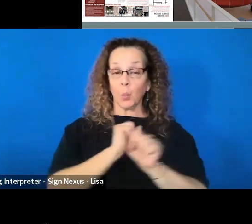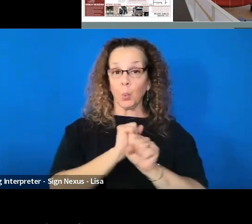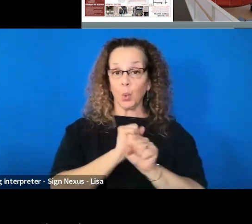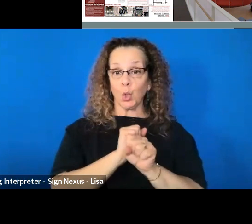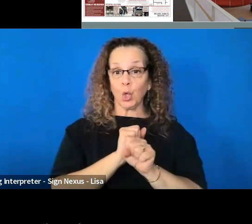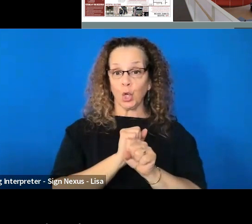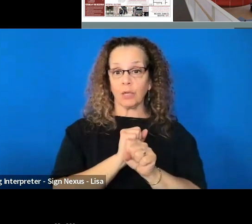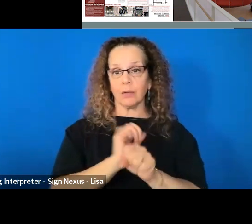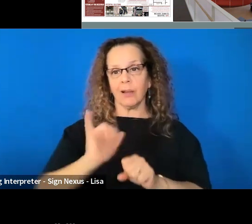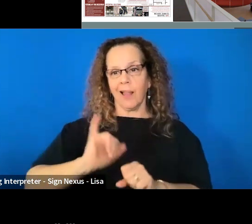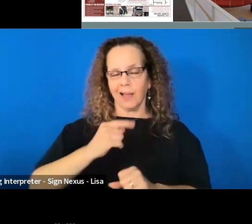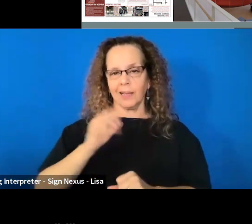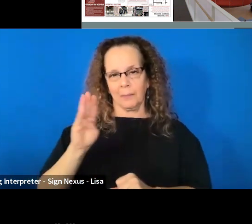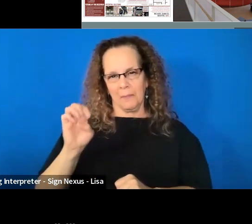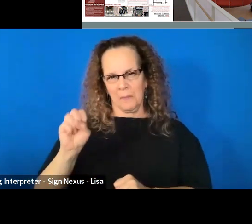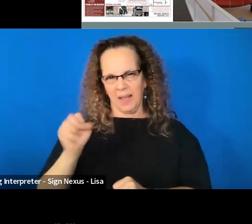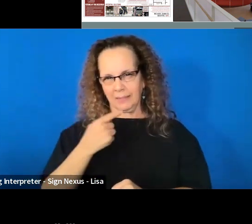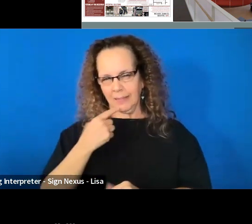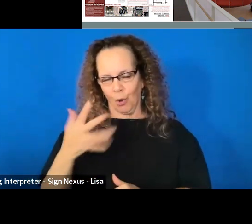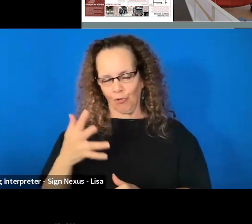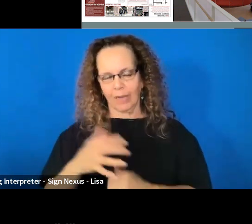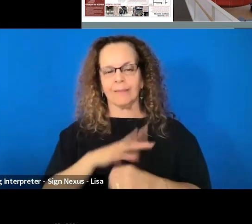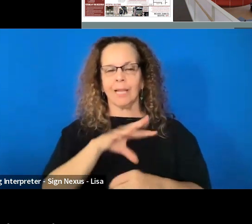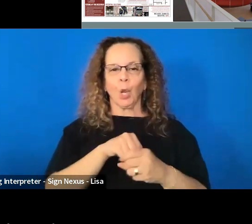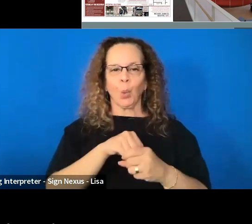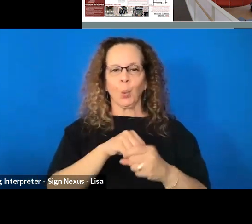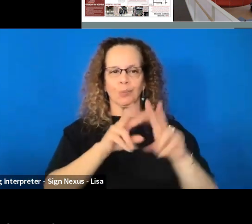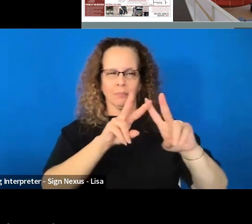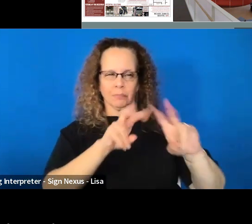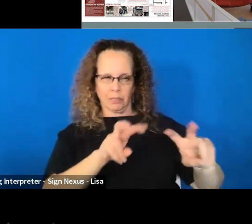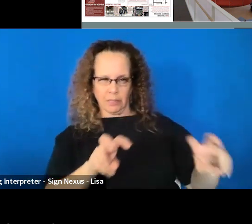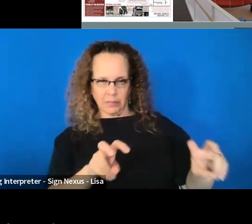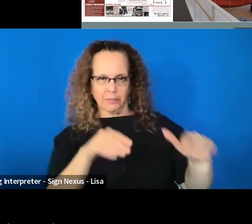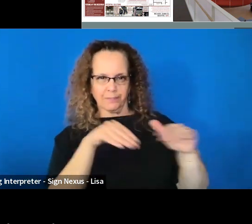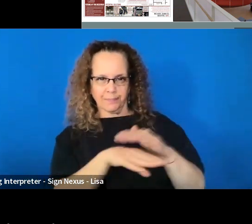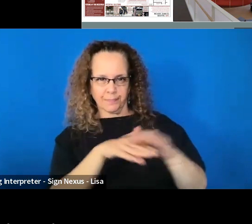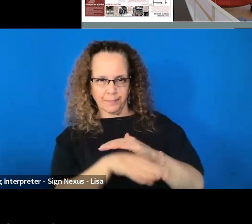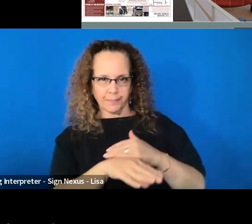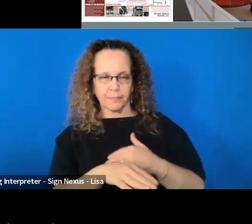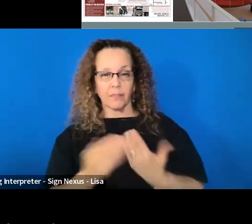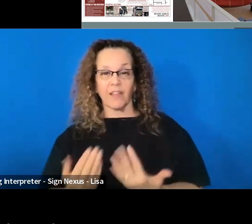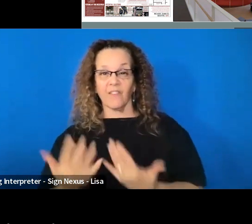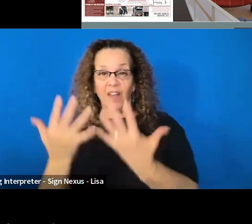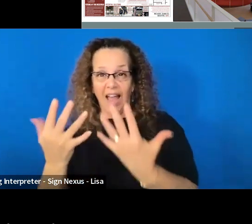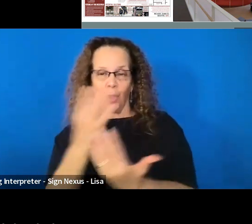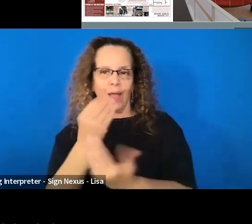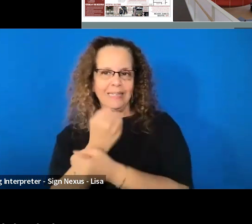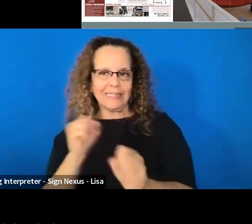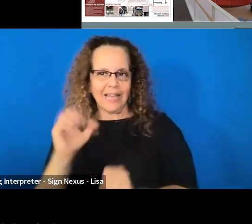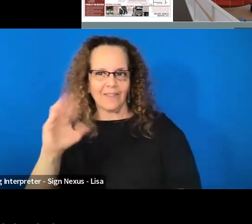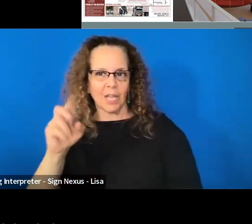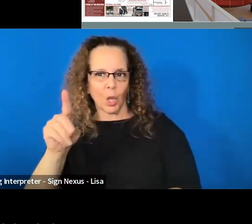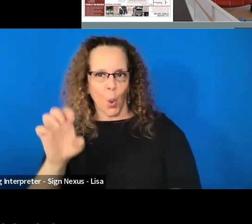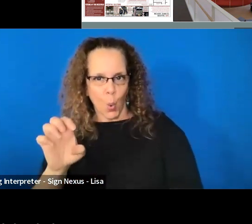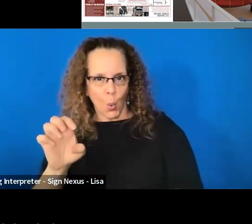mentioned, includes assessing the accessibility of fire and life safety code requirements and